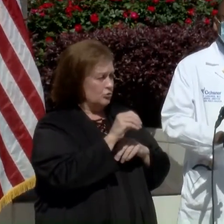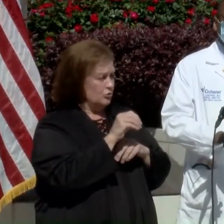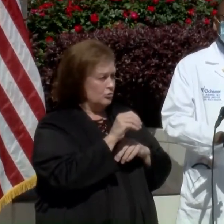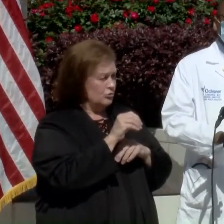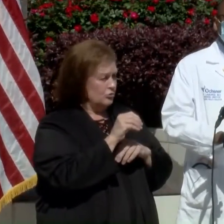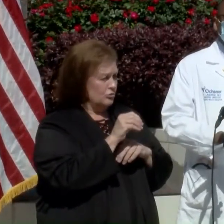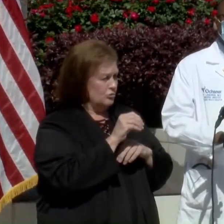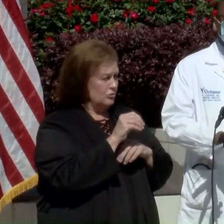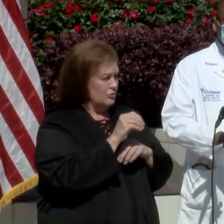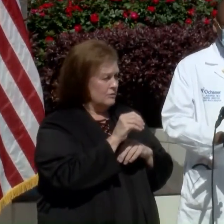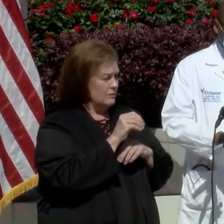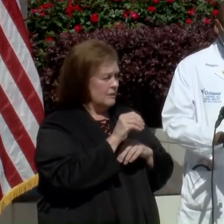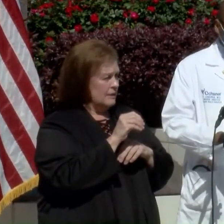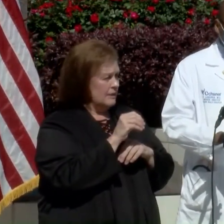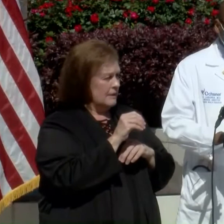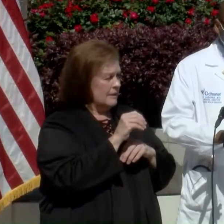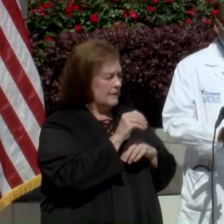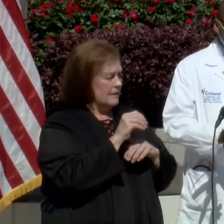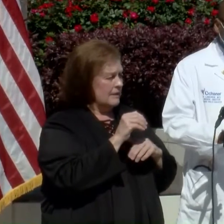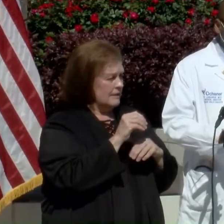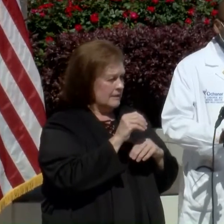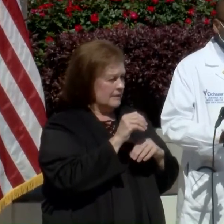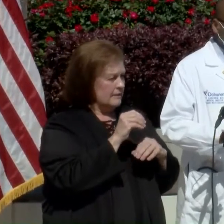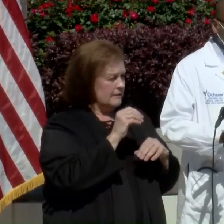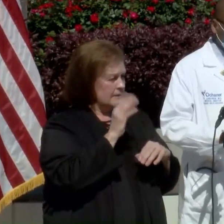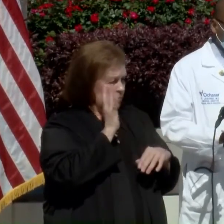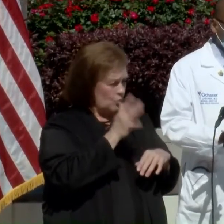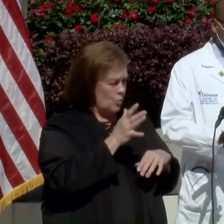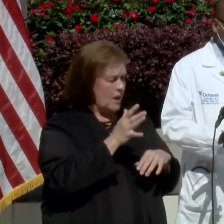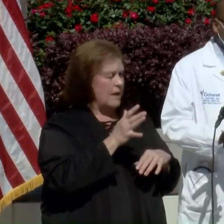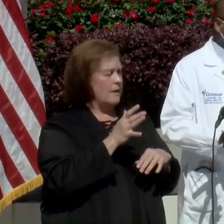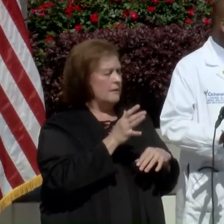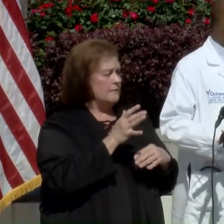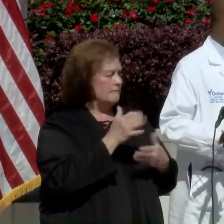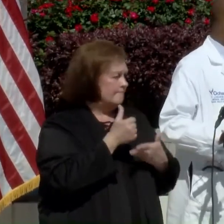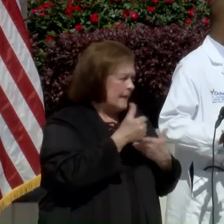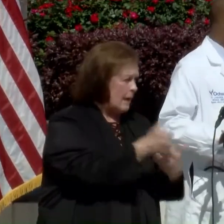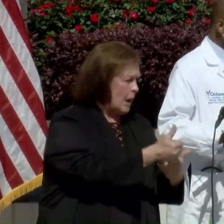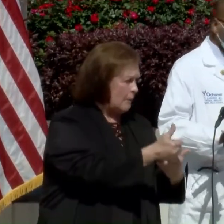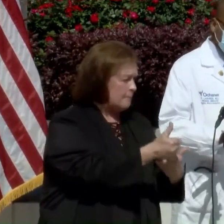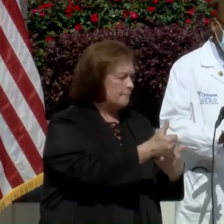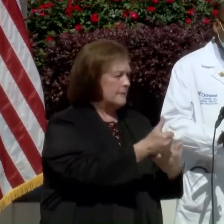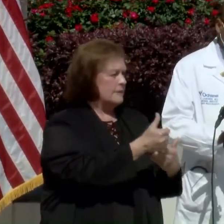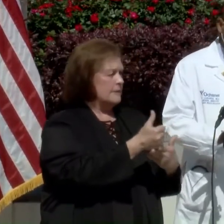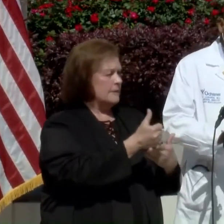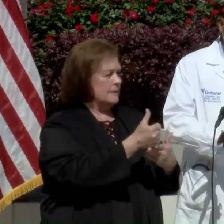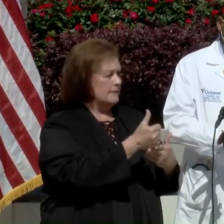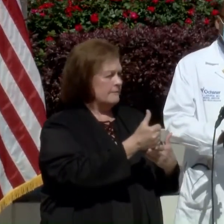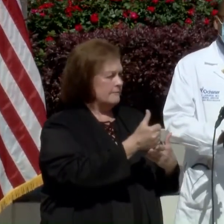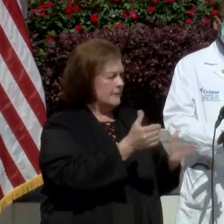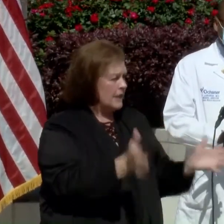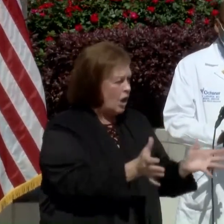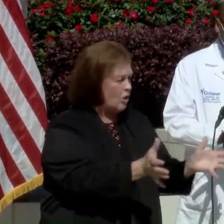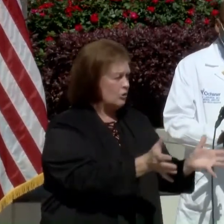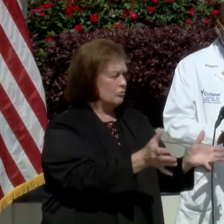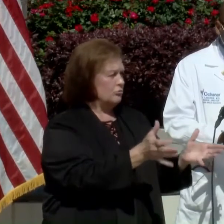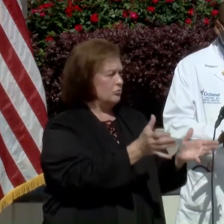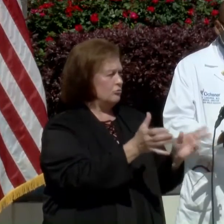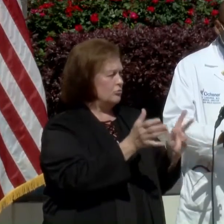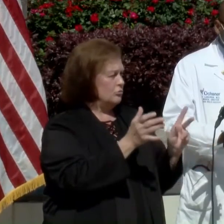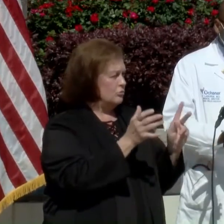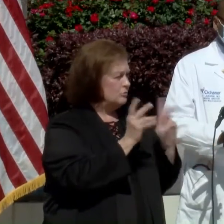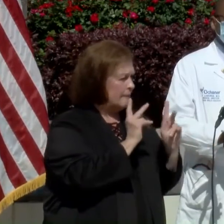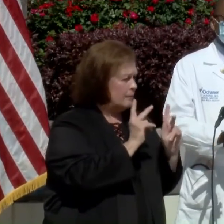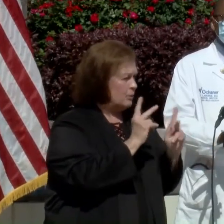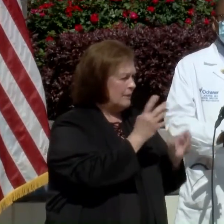and we are meeting people where they are to get the shots in arms because we recognize that lack of transportation